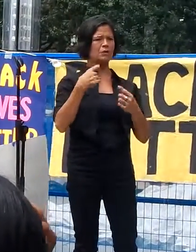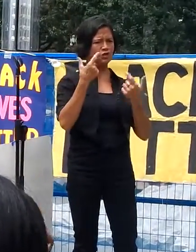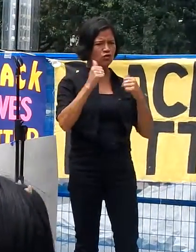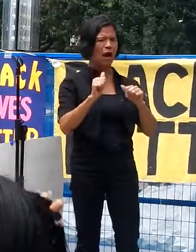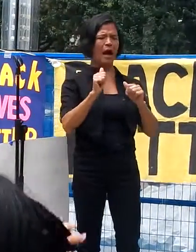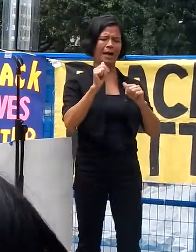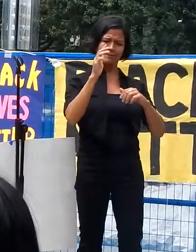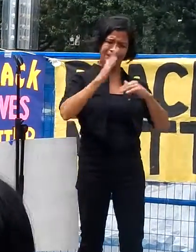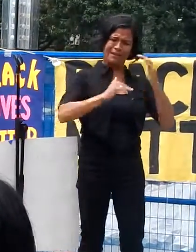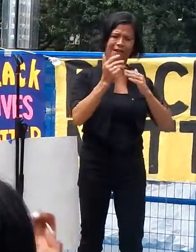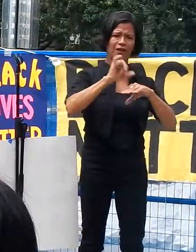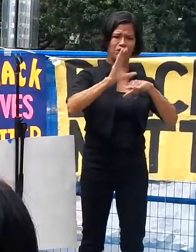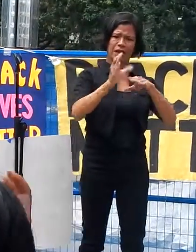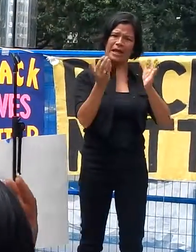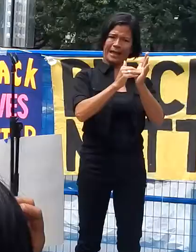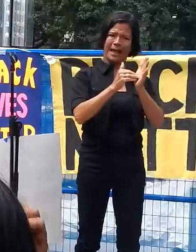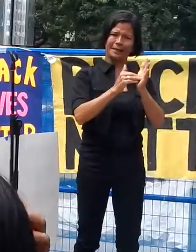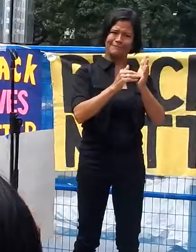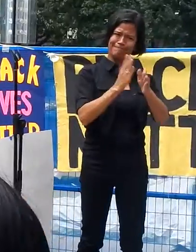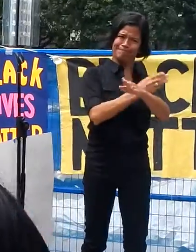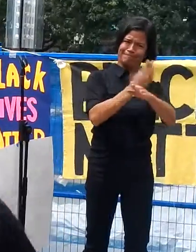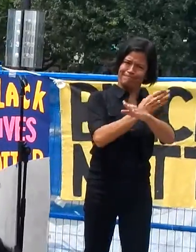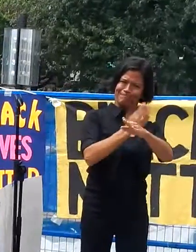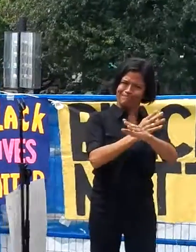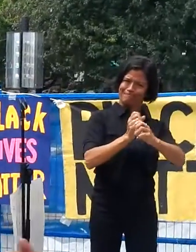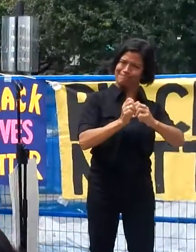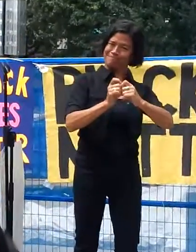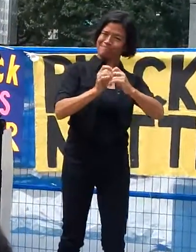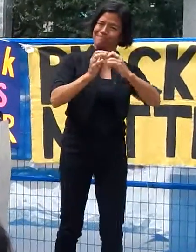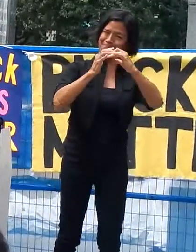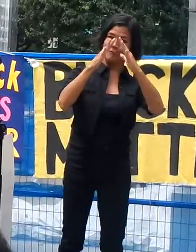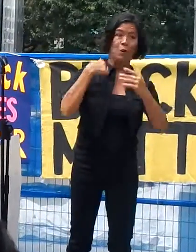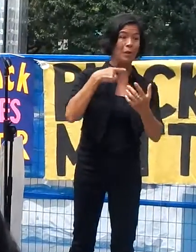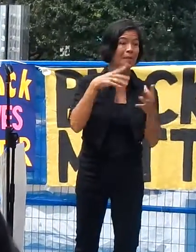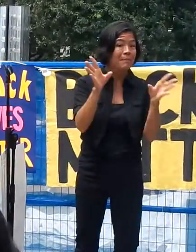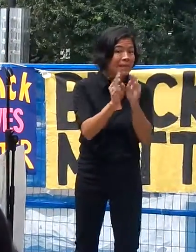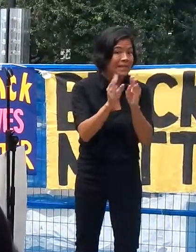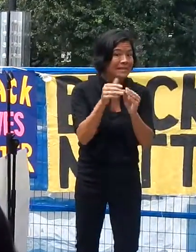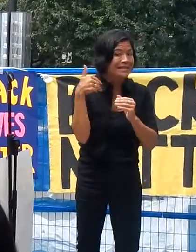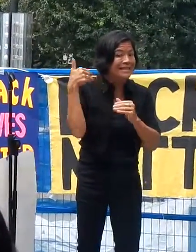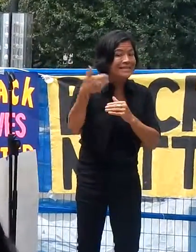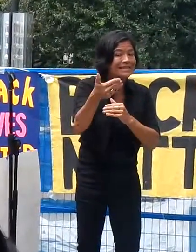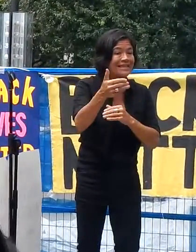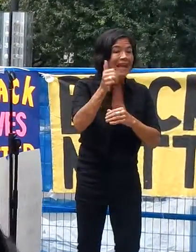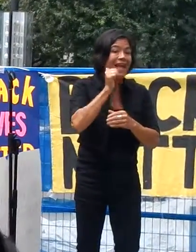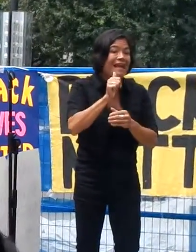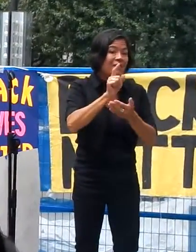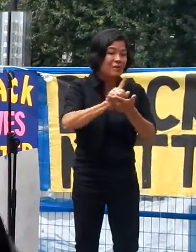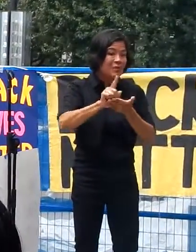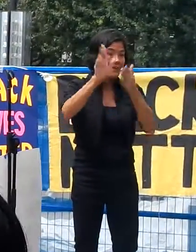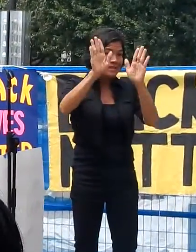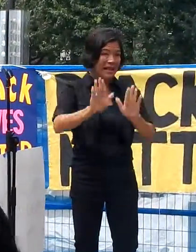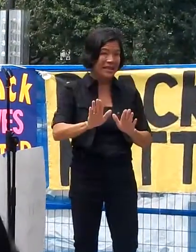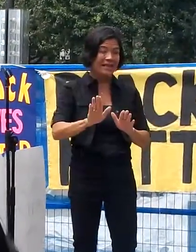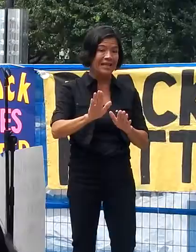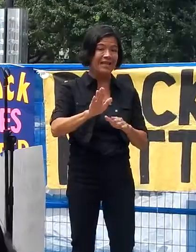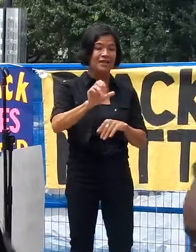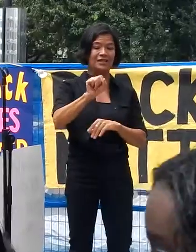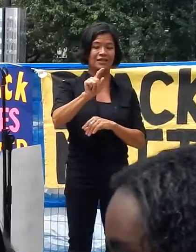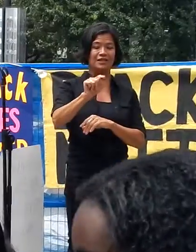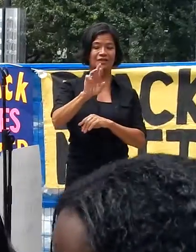church. We are meeting at Strathcona Community Centre every Sunday today at 3